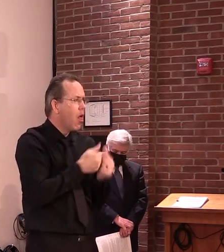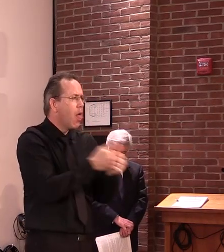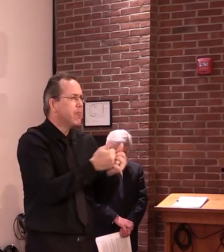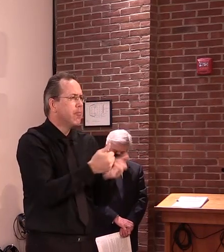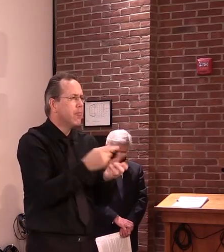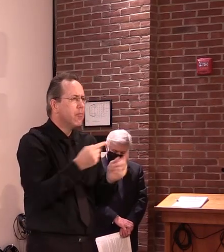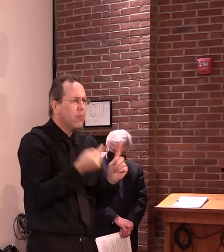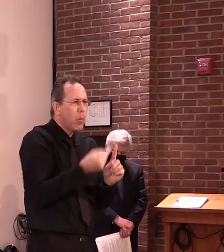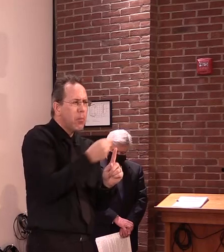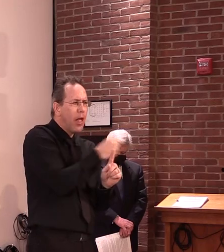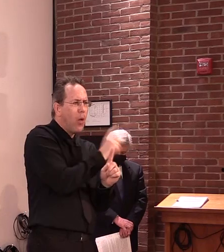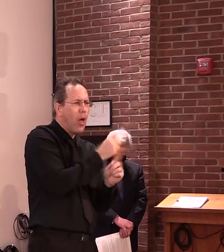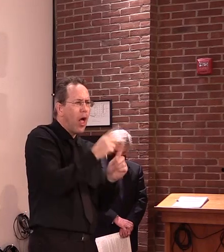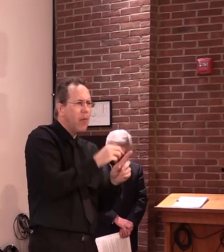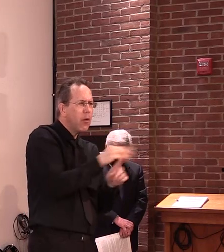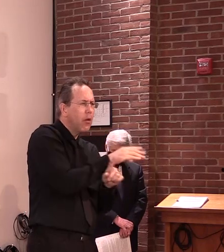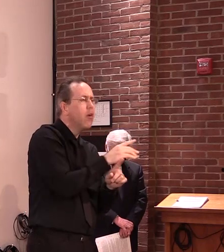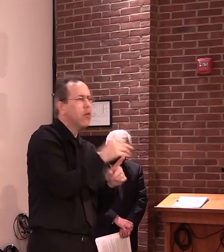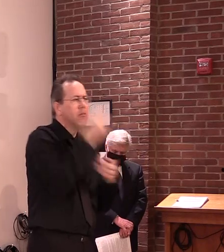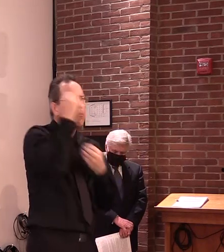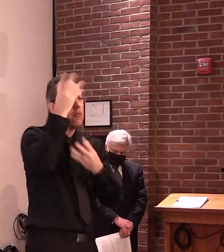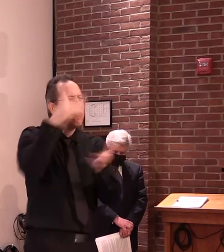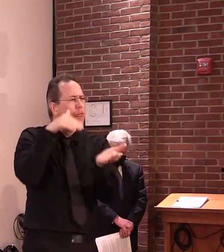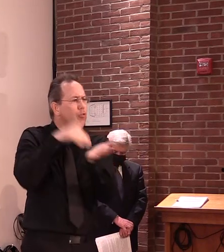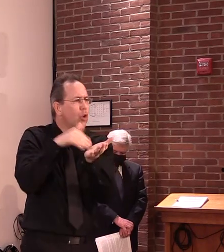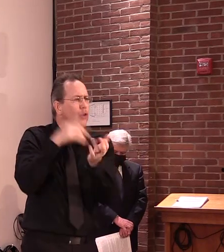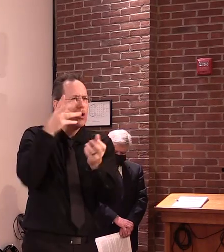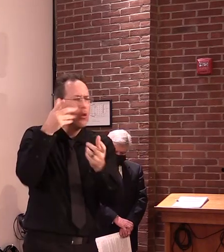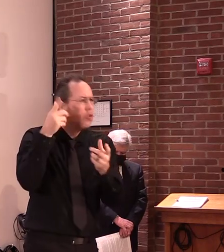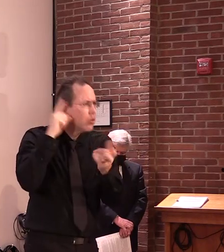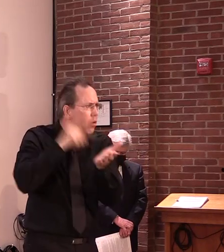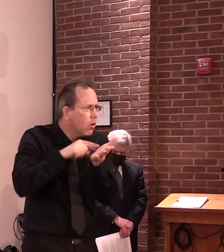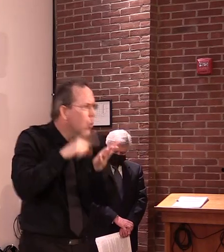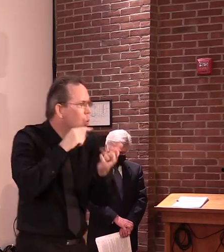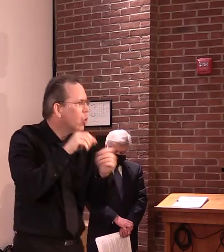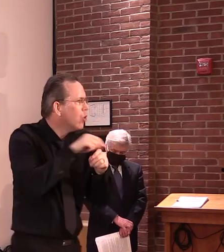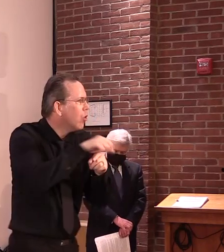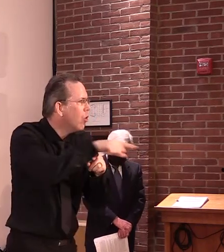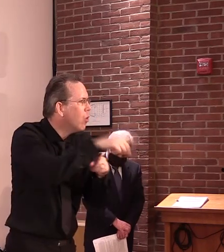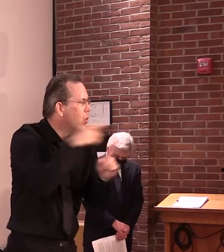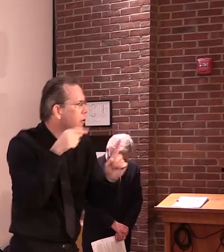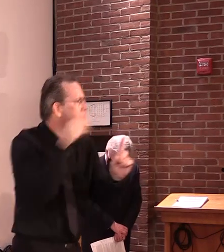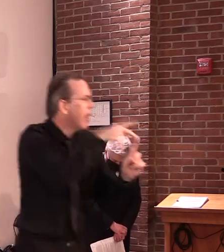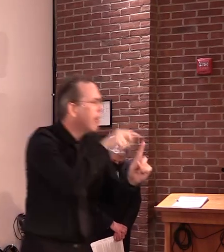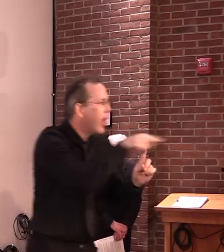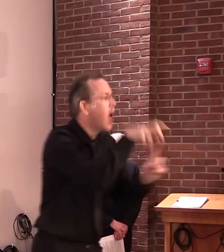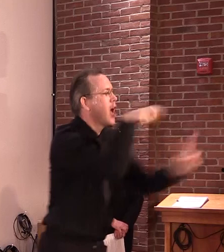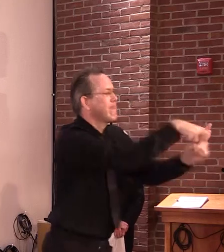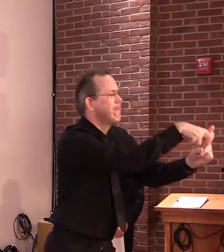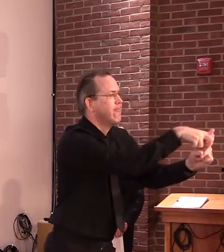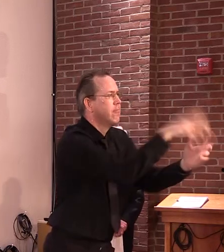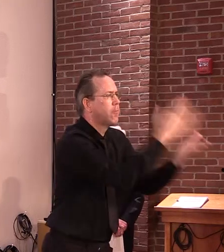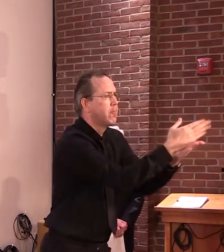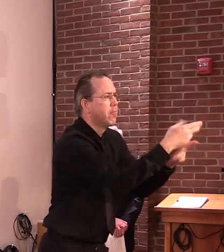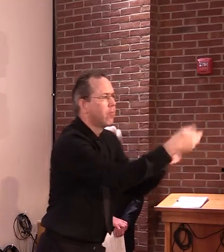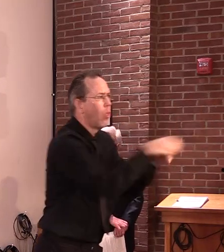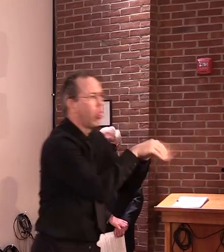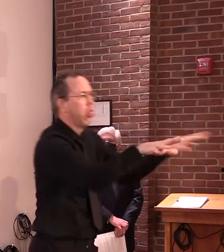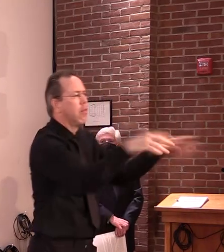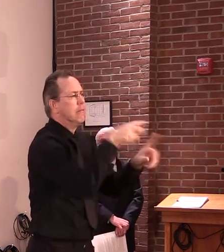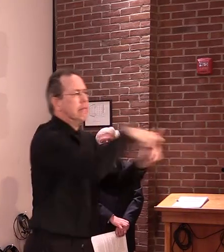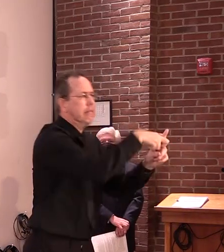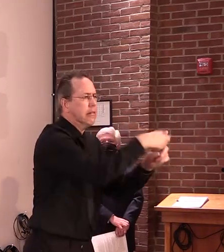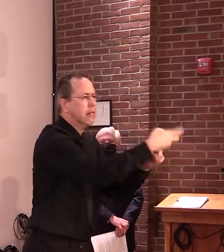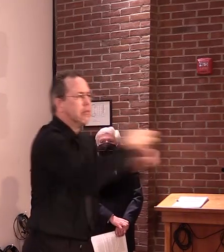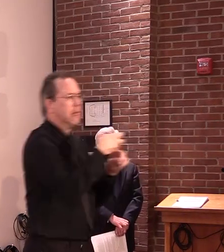department to more quickly and accurately conduct contact tracing. As health commissioner, I